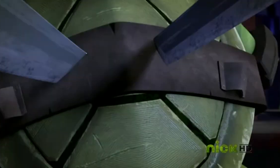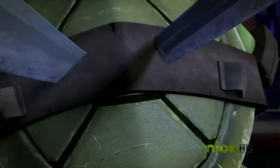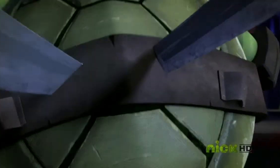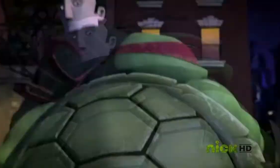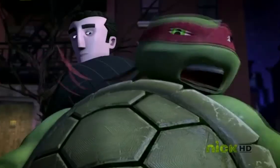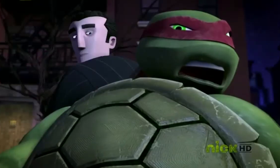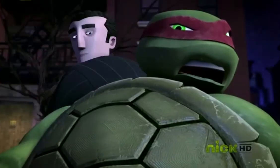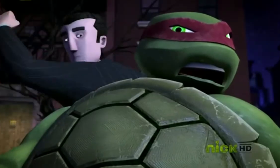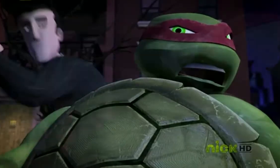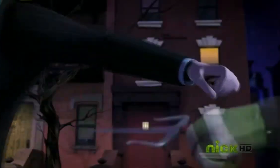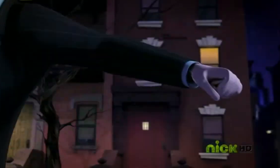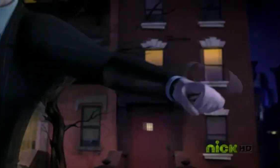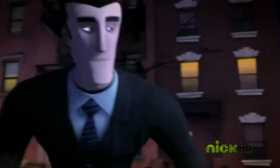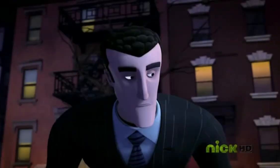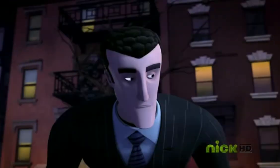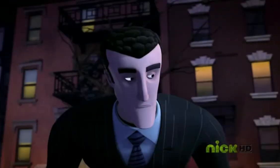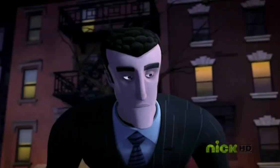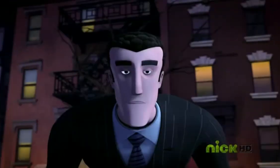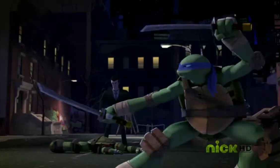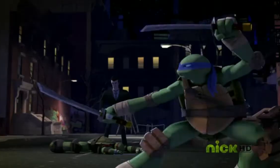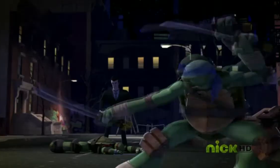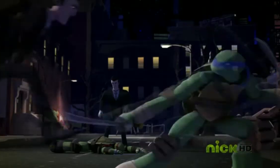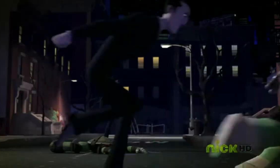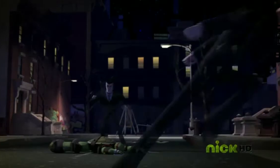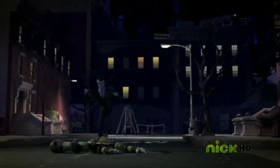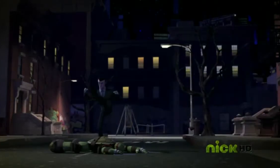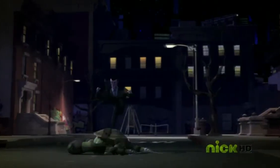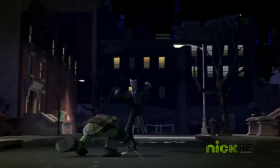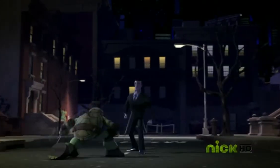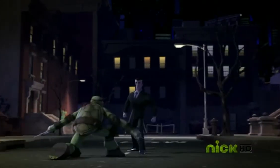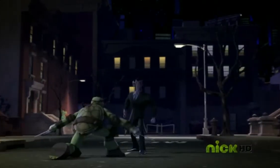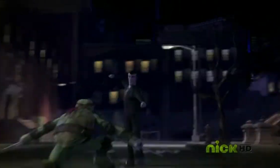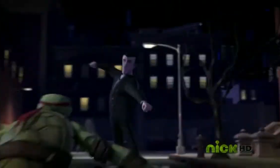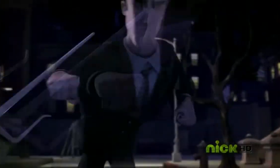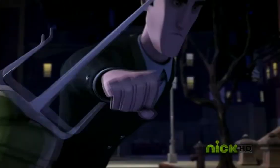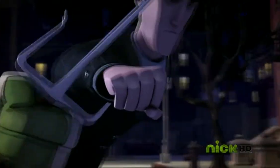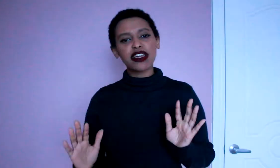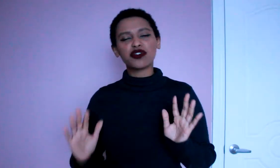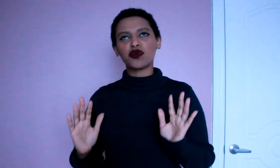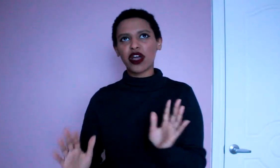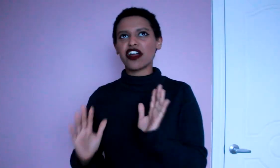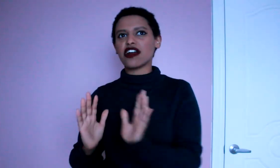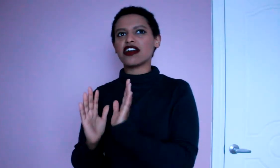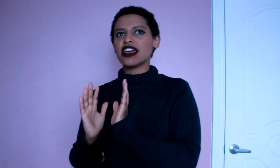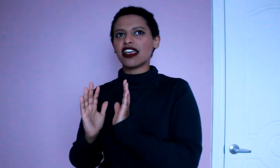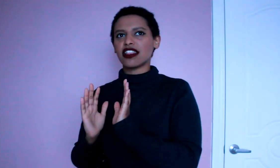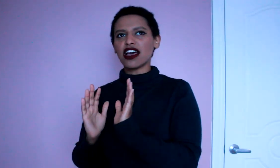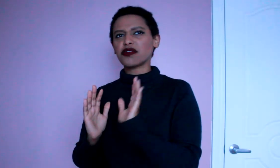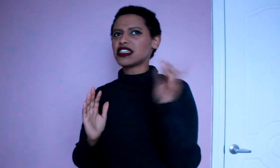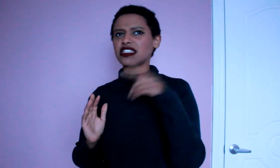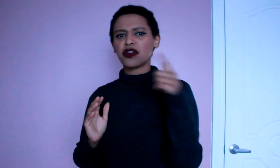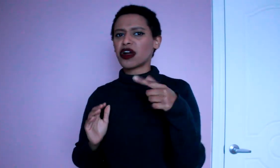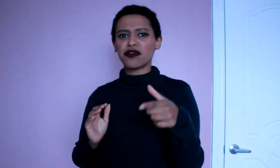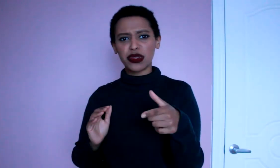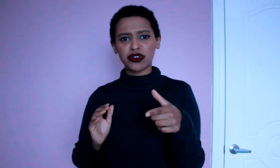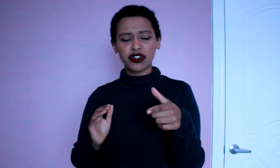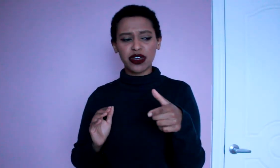back he was that unaware of his brothers of their surroundings and he's come to the point where not only is he aware of what they're doing